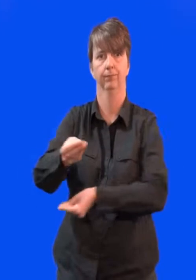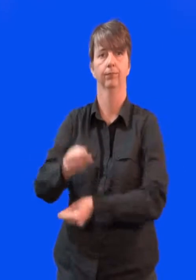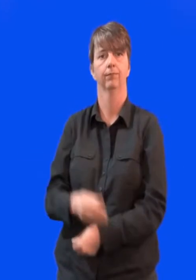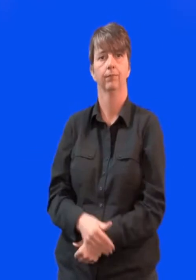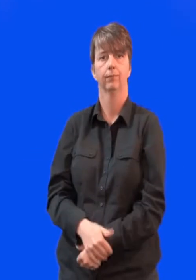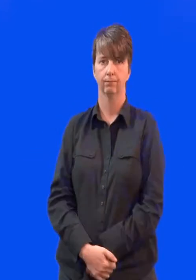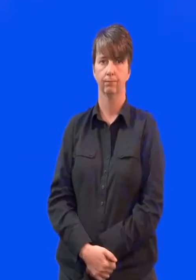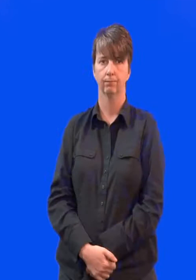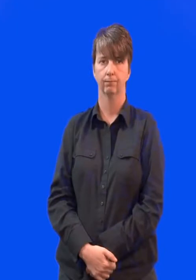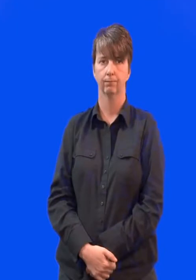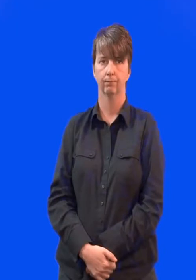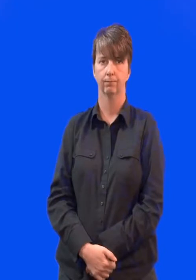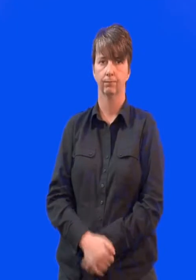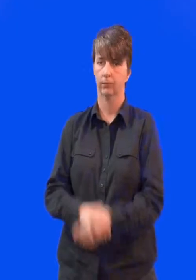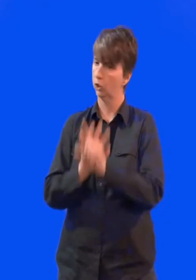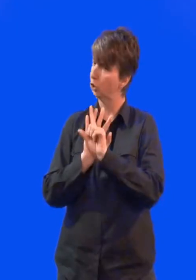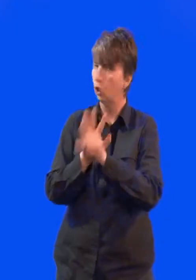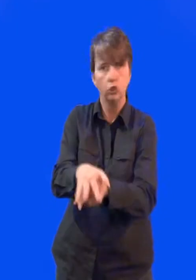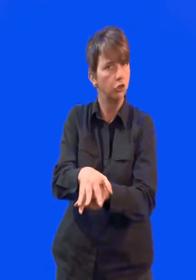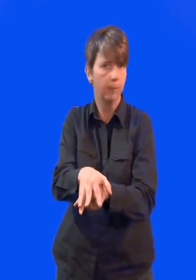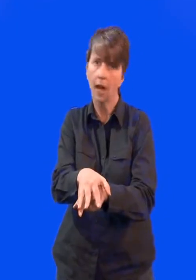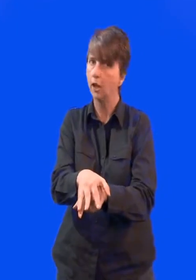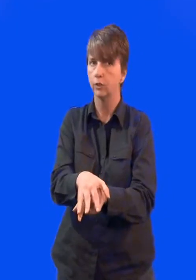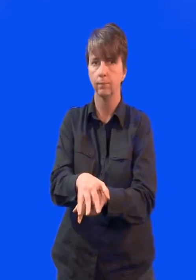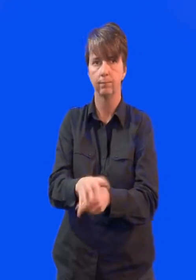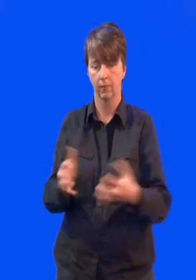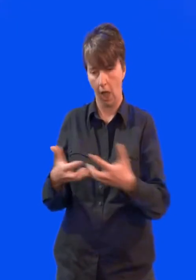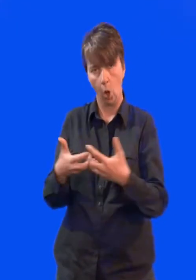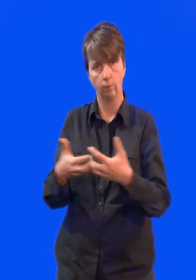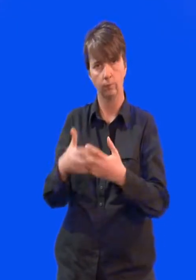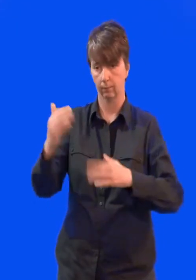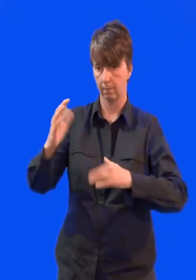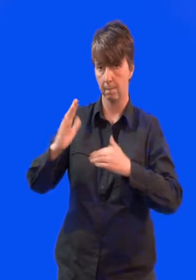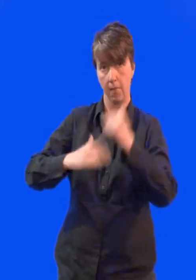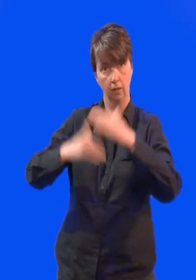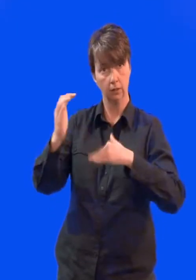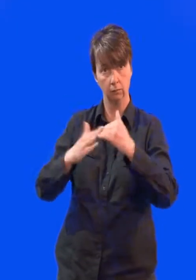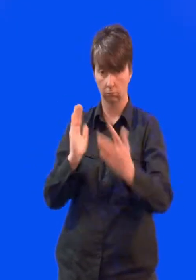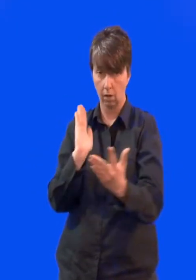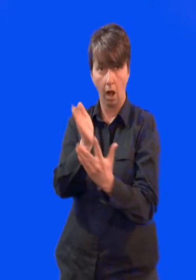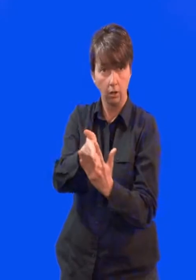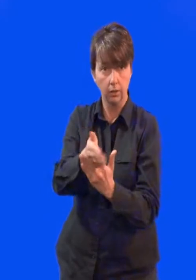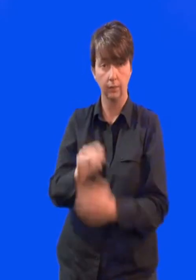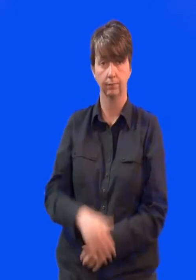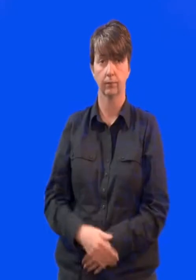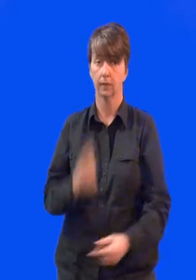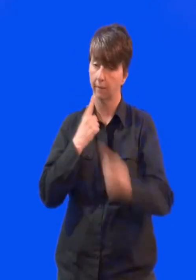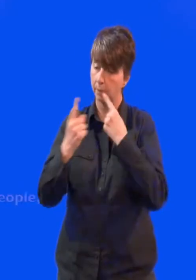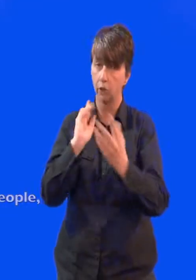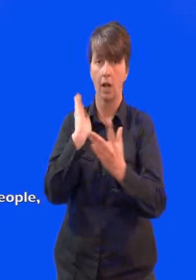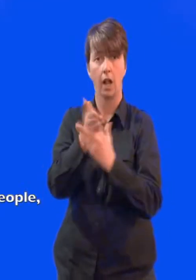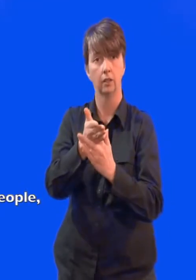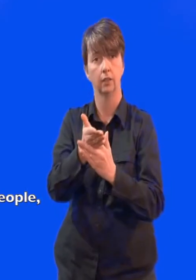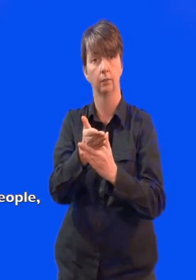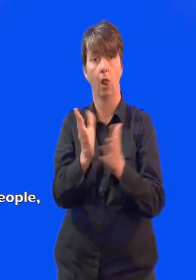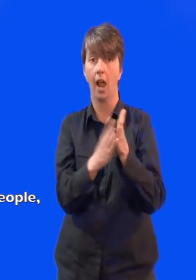To help our local accommodation. Not to be disadvantaged because I am different. Our council help makes Kirklees a fair